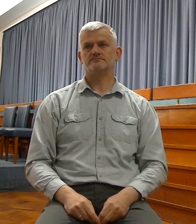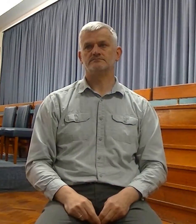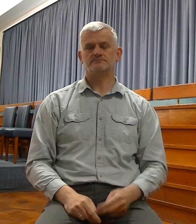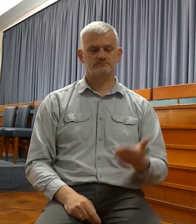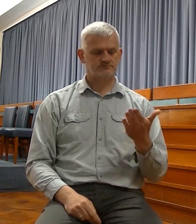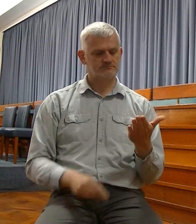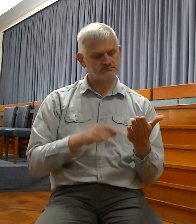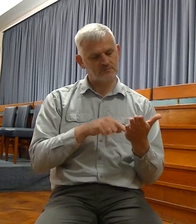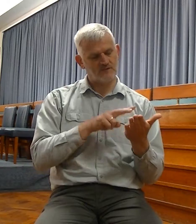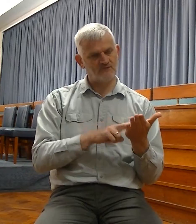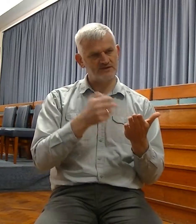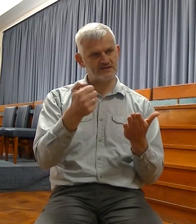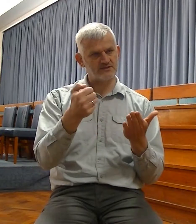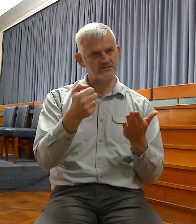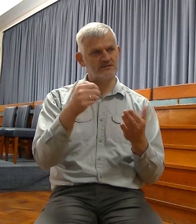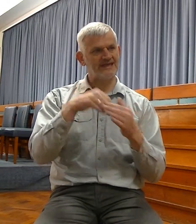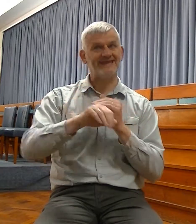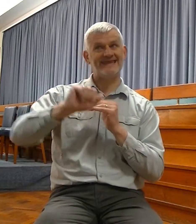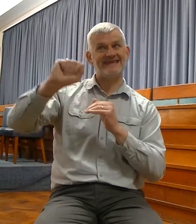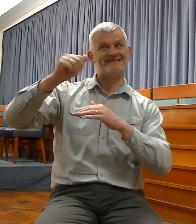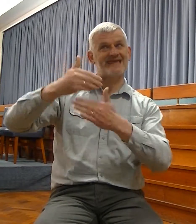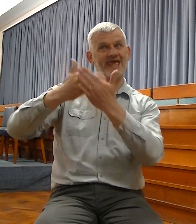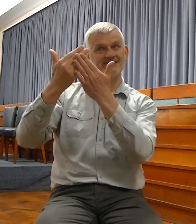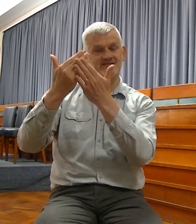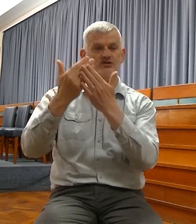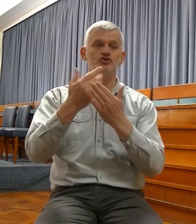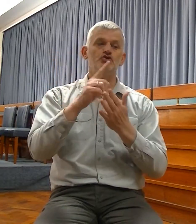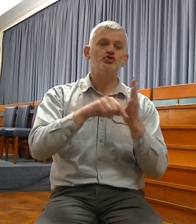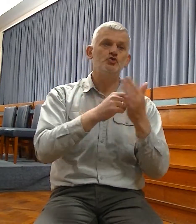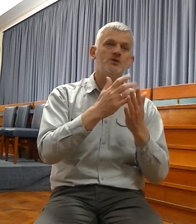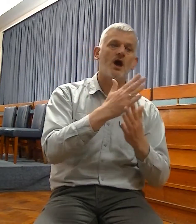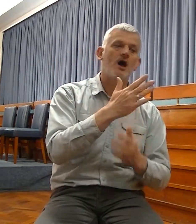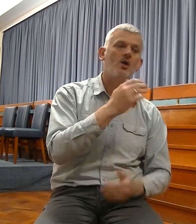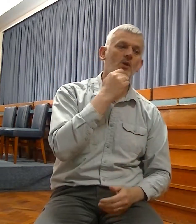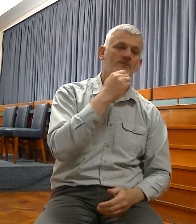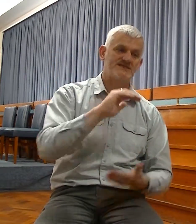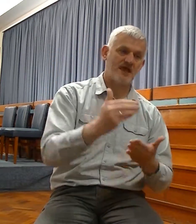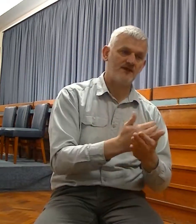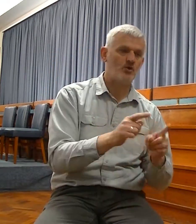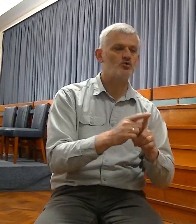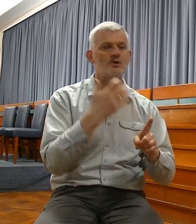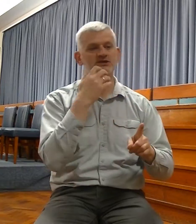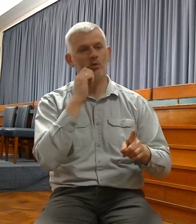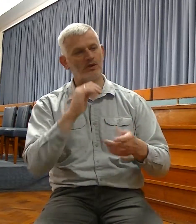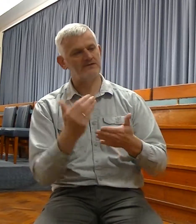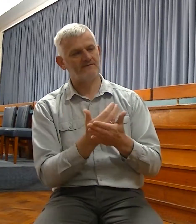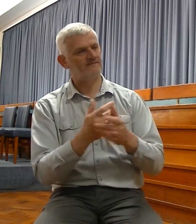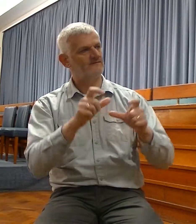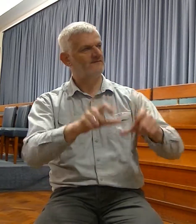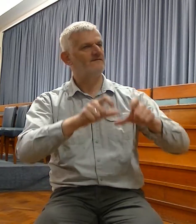days Judah shall be saved, and Israel shall dwell safely. Now, this is a theme in Jeremiah, and he refers